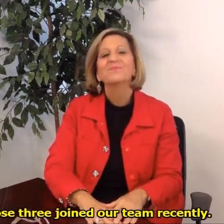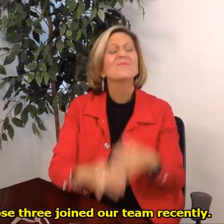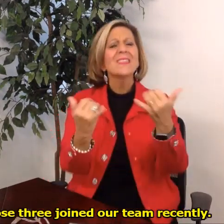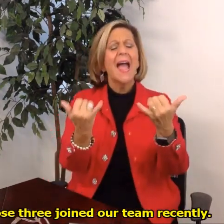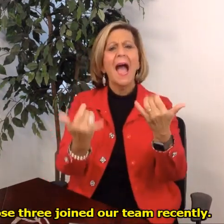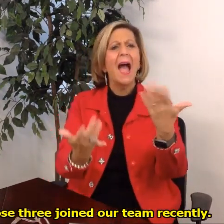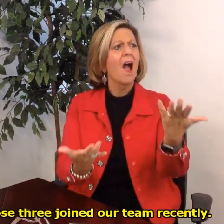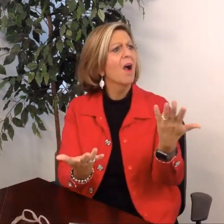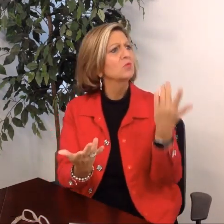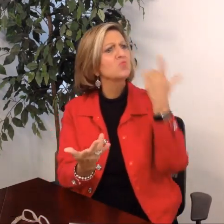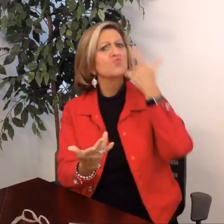recently